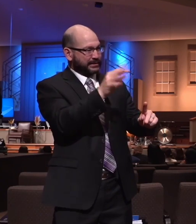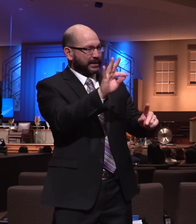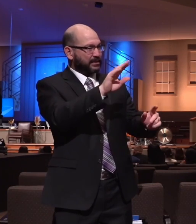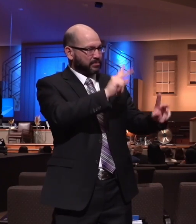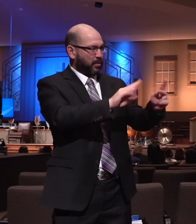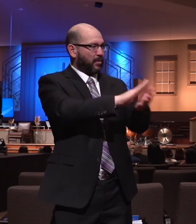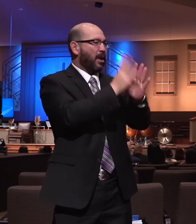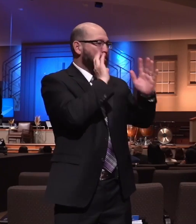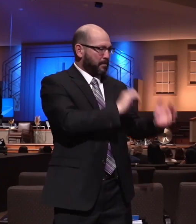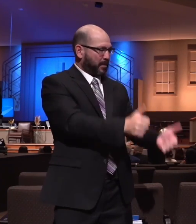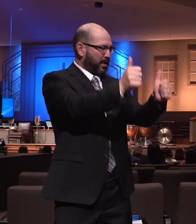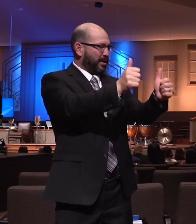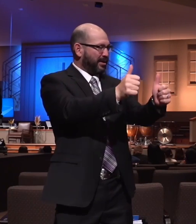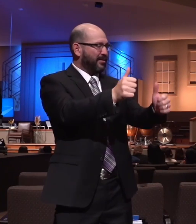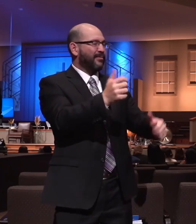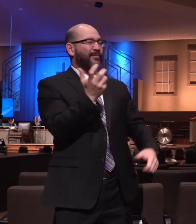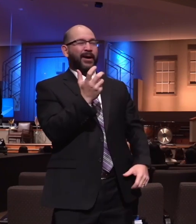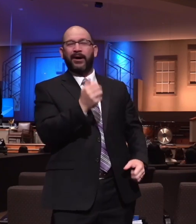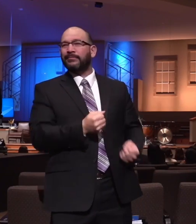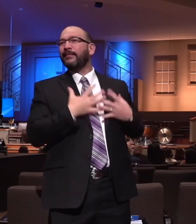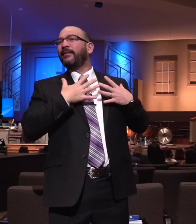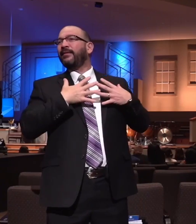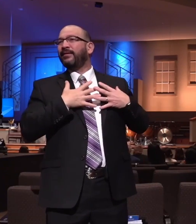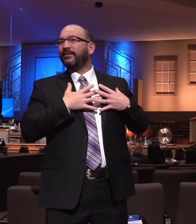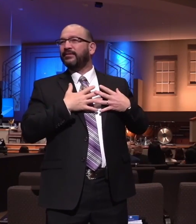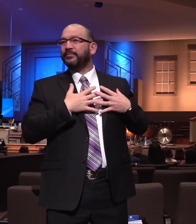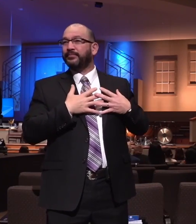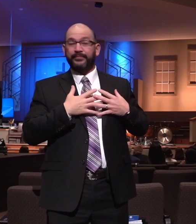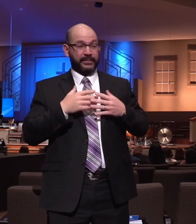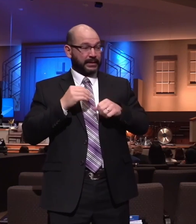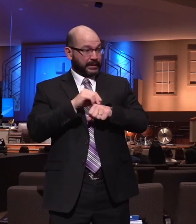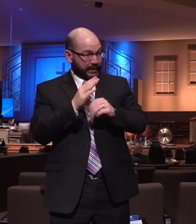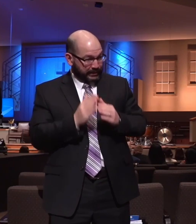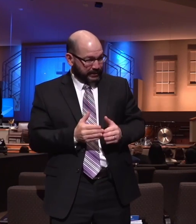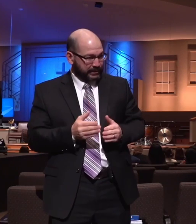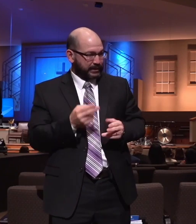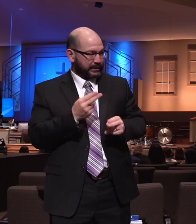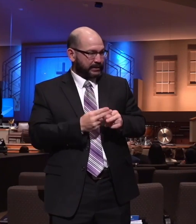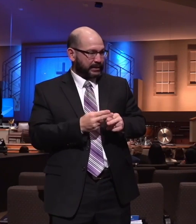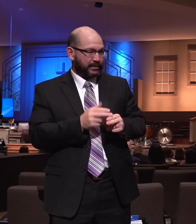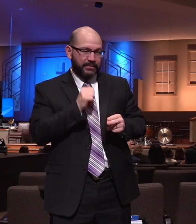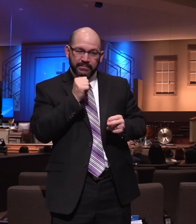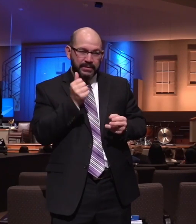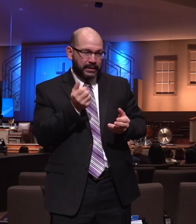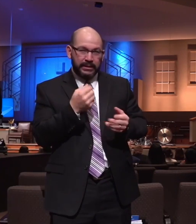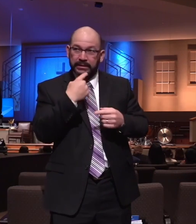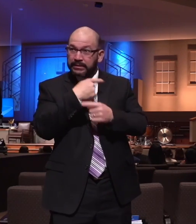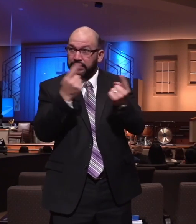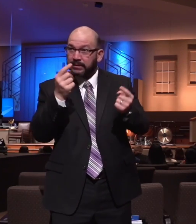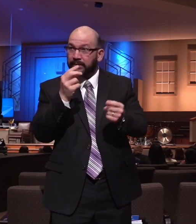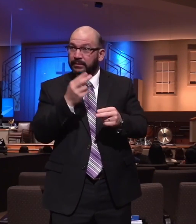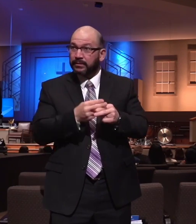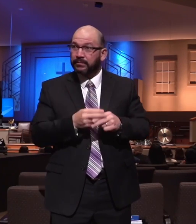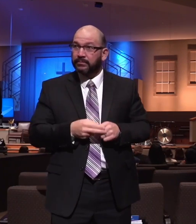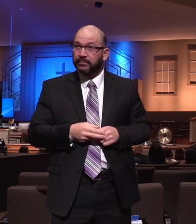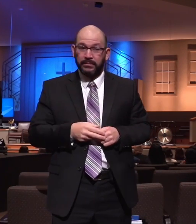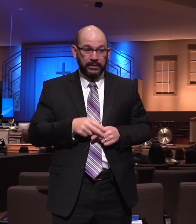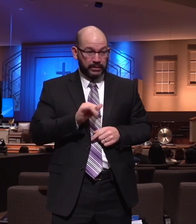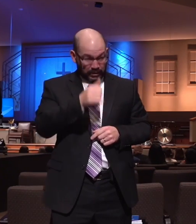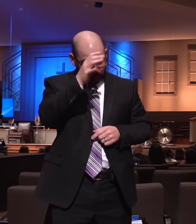to preach. The counselor who signed the card, whose name I will not tell you, has left his wife and is